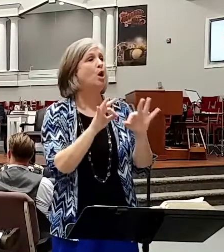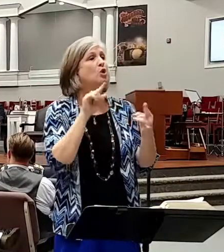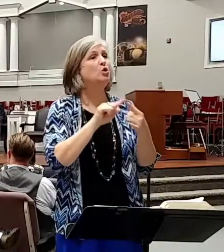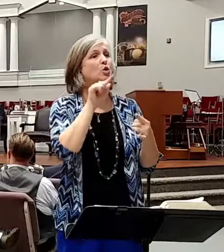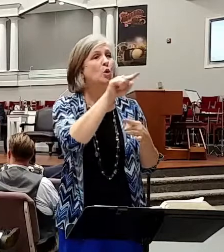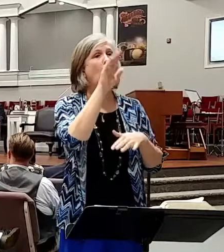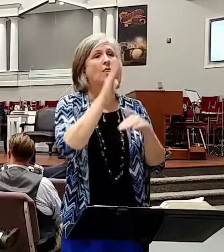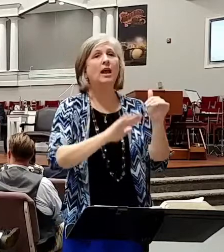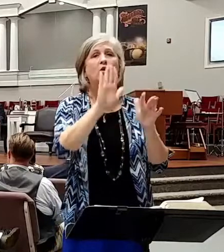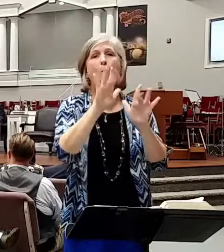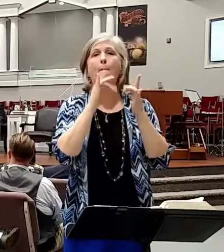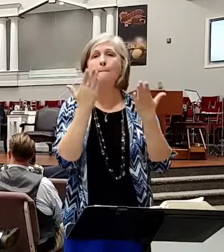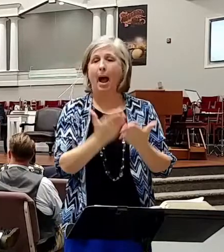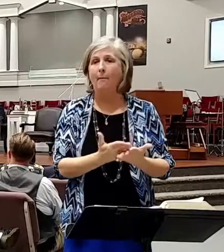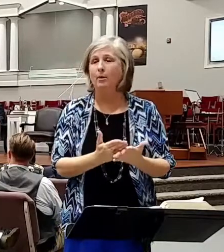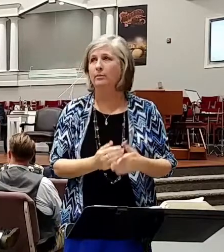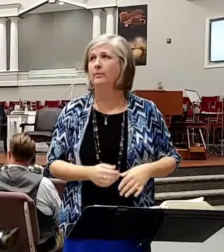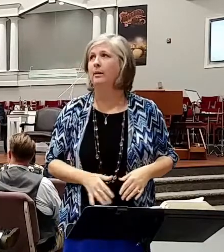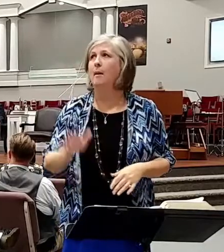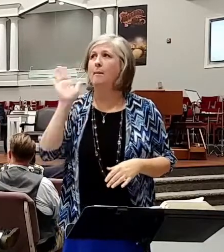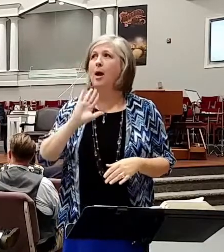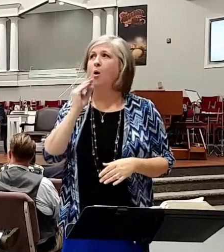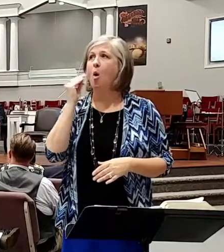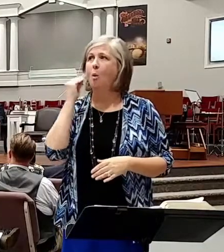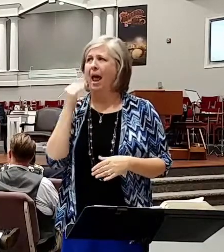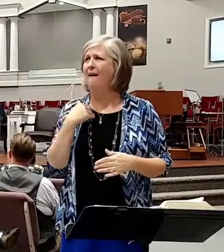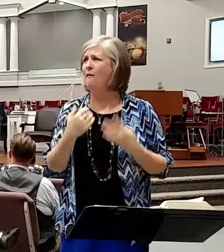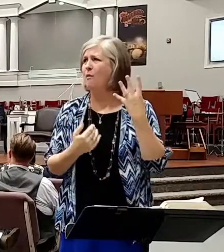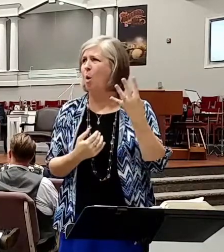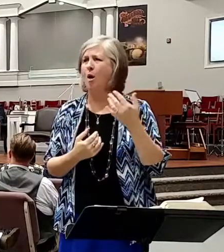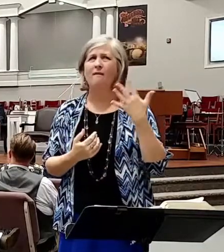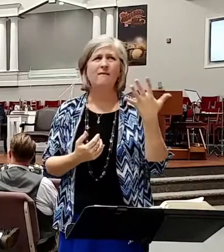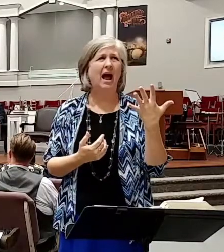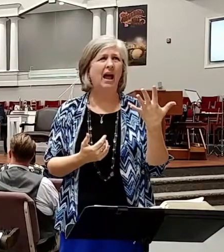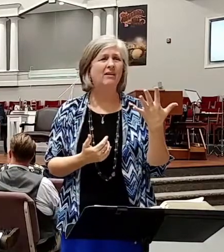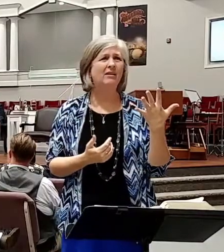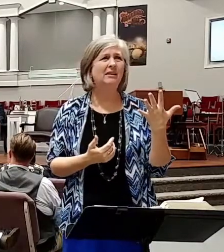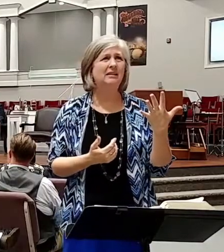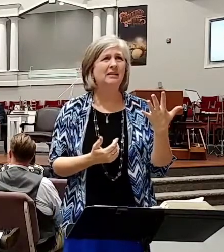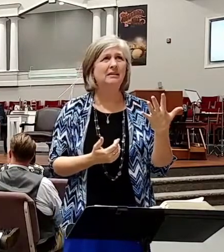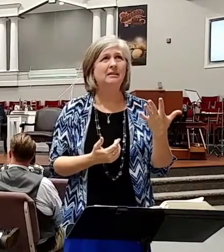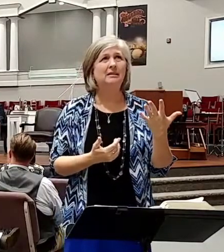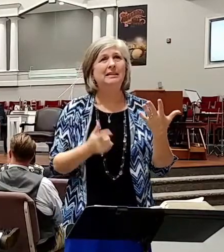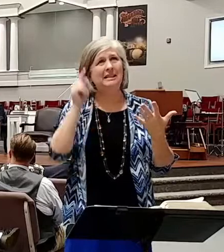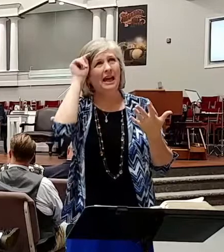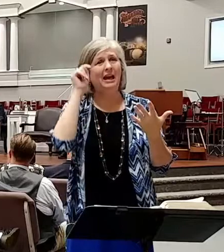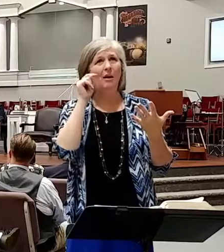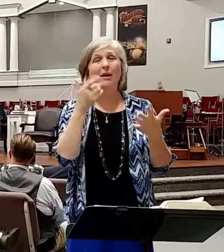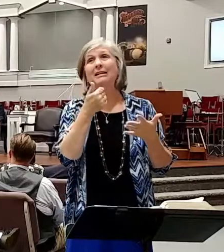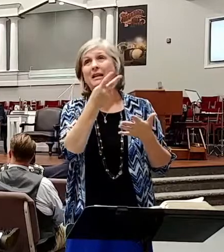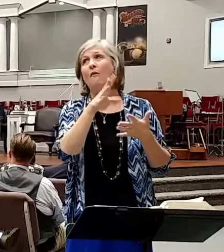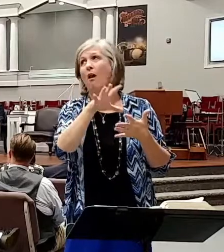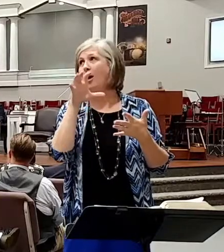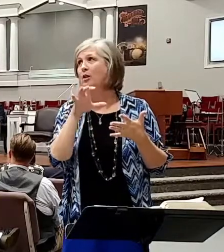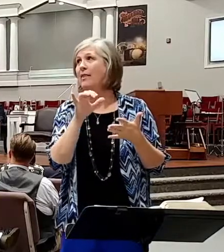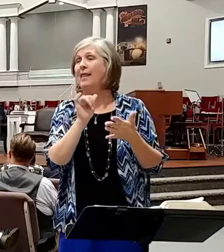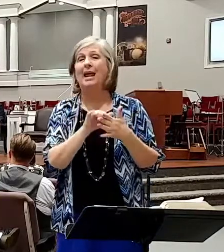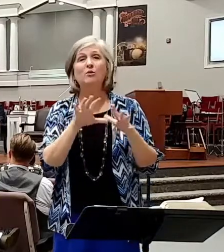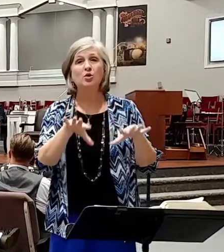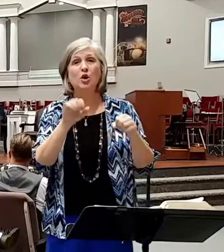Back home, we got four or five knuckleheads. Well, actually probably four or five hundred knuckleheads that if you took their cell phone away